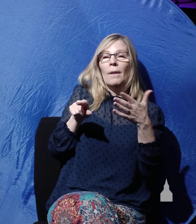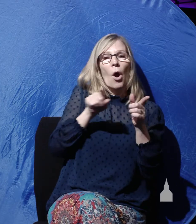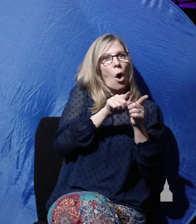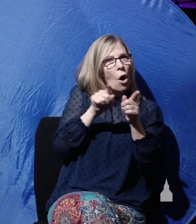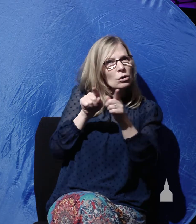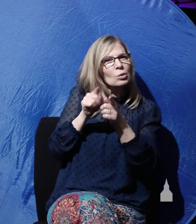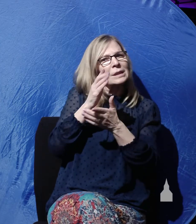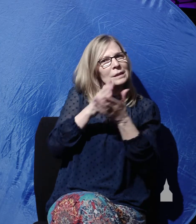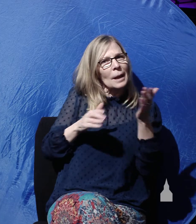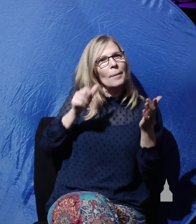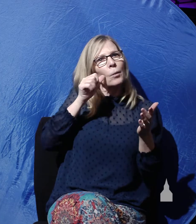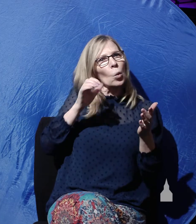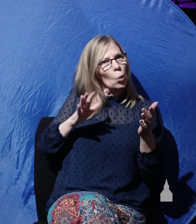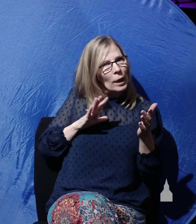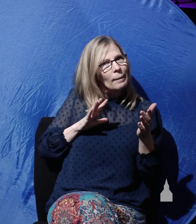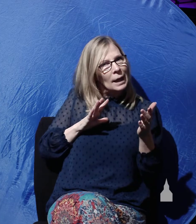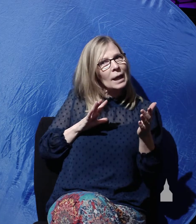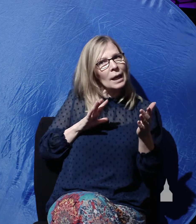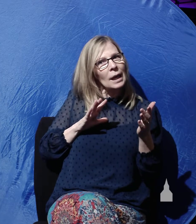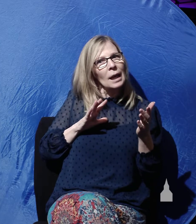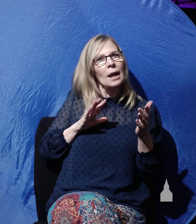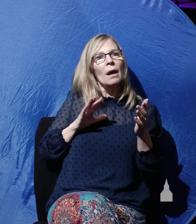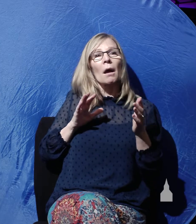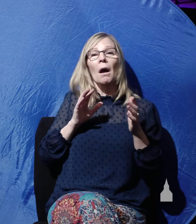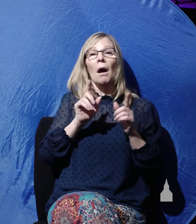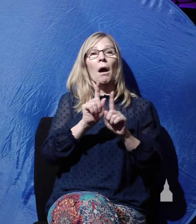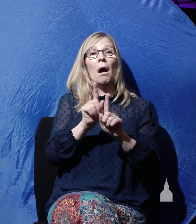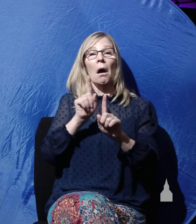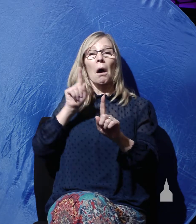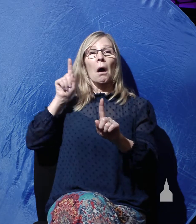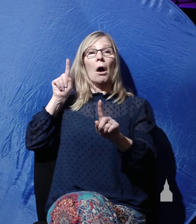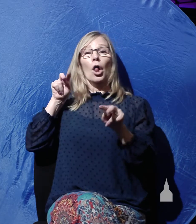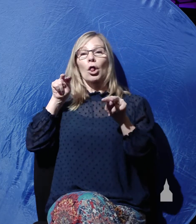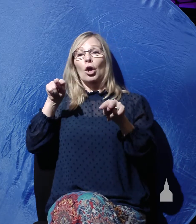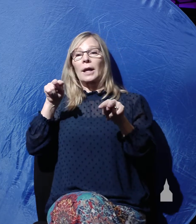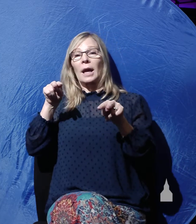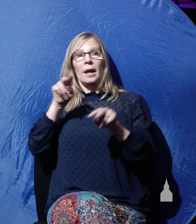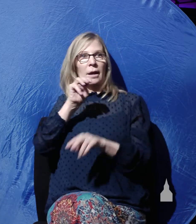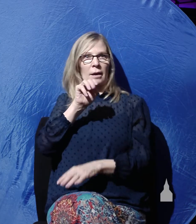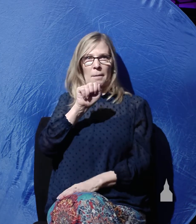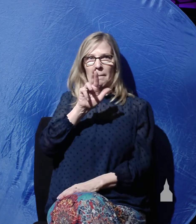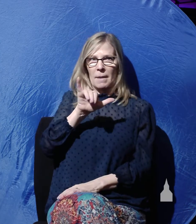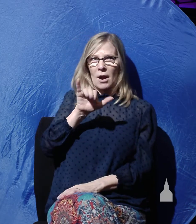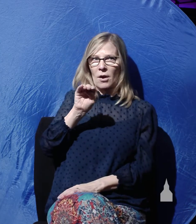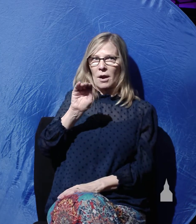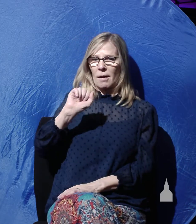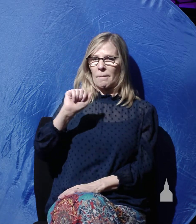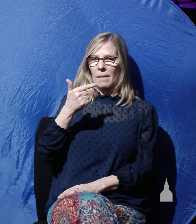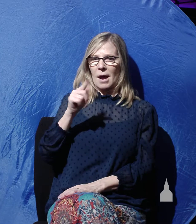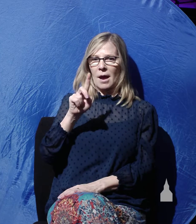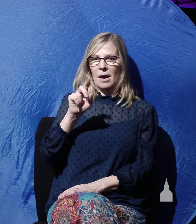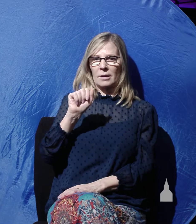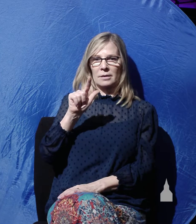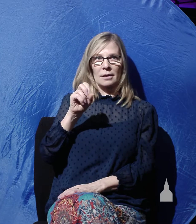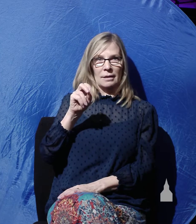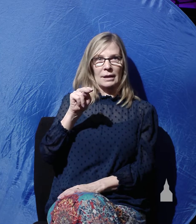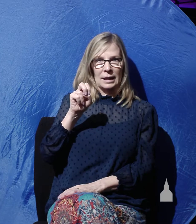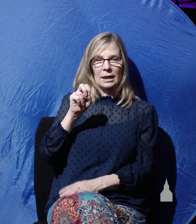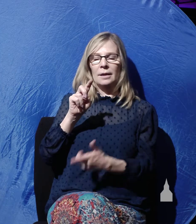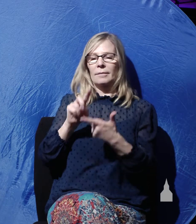some women looking on from a distance, among whom were Mary Magdalene and Mary, the mother of James the Less